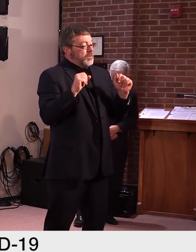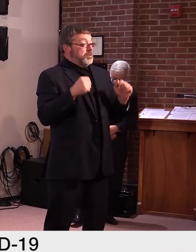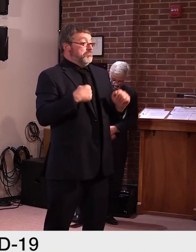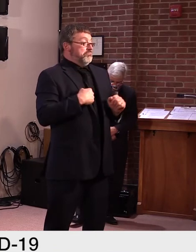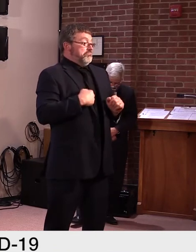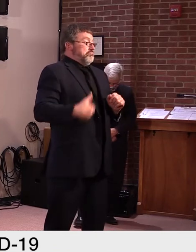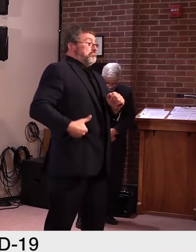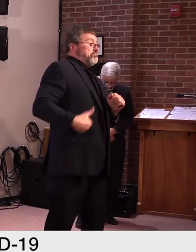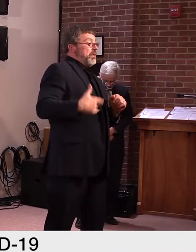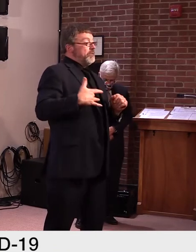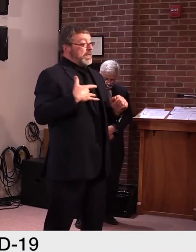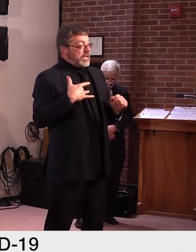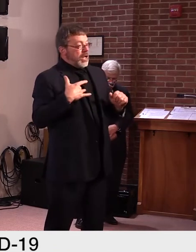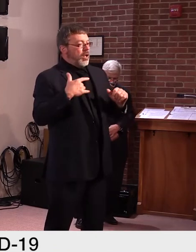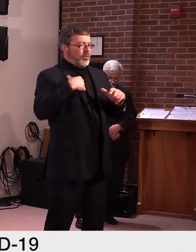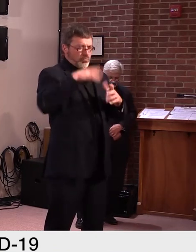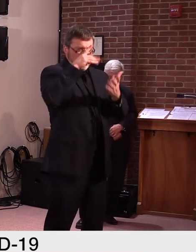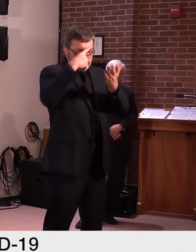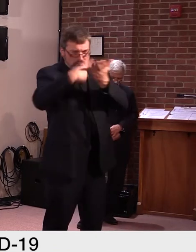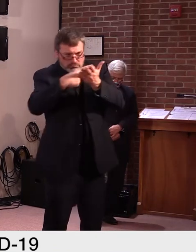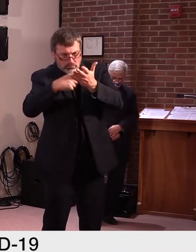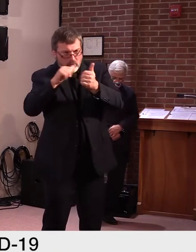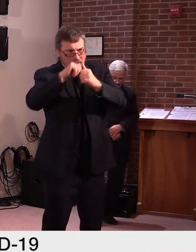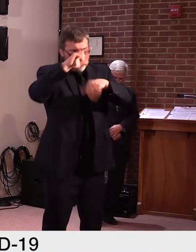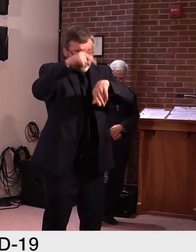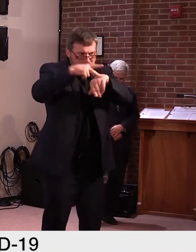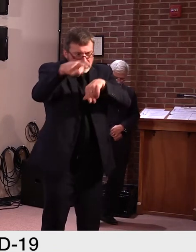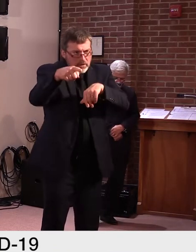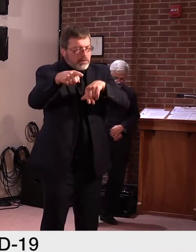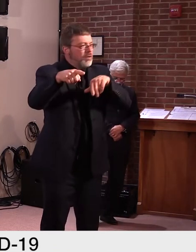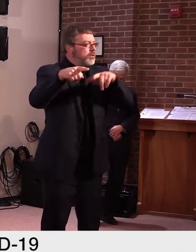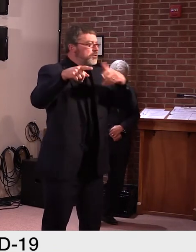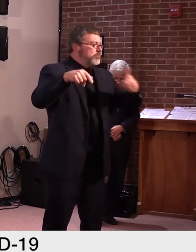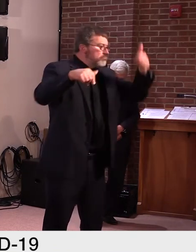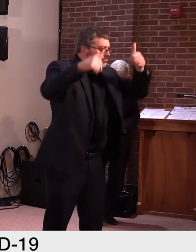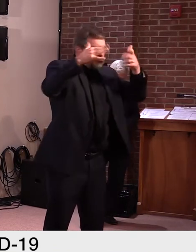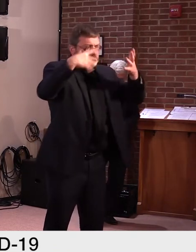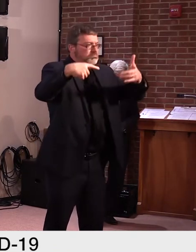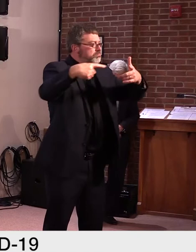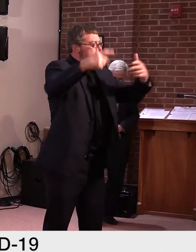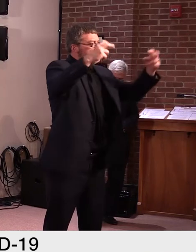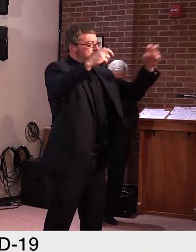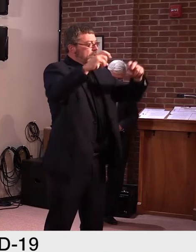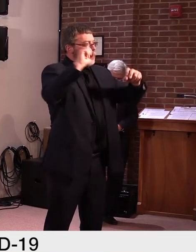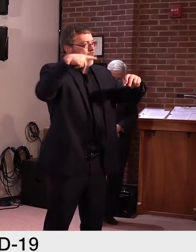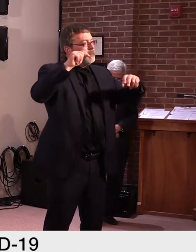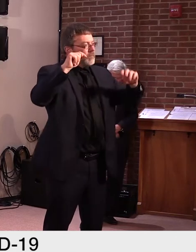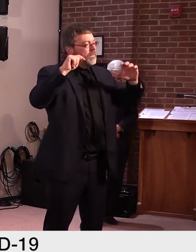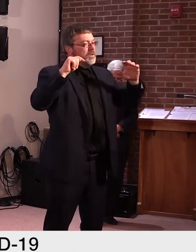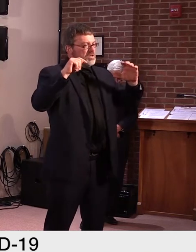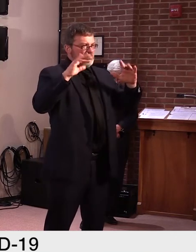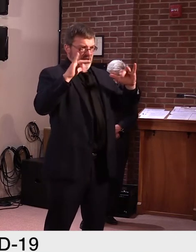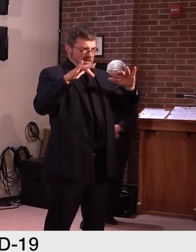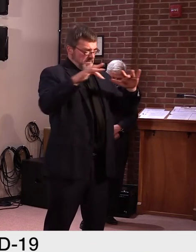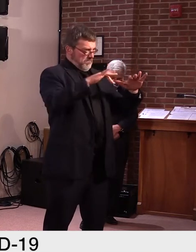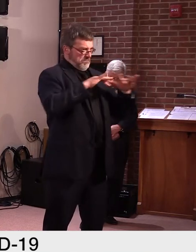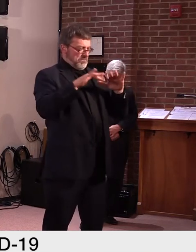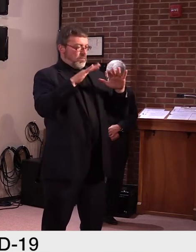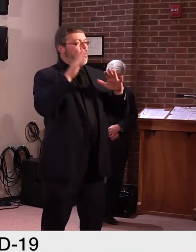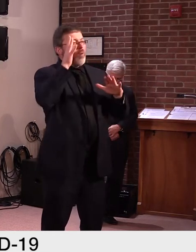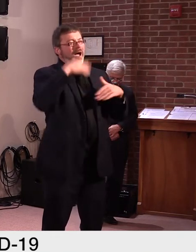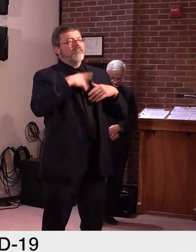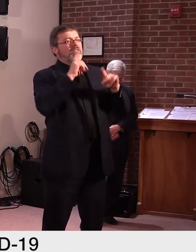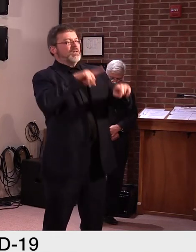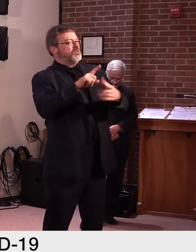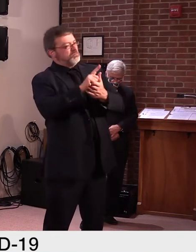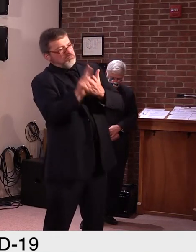principals on, uh, but ultimately our, our measures out of the metric of that will be the public health information. So if school districts are successful